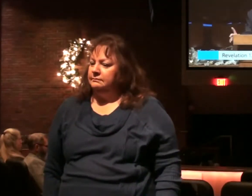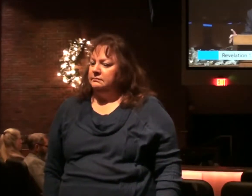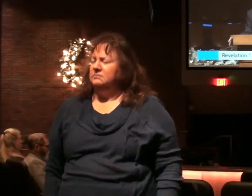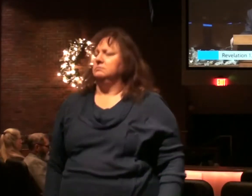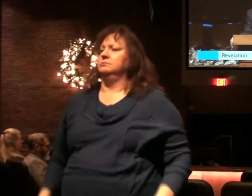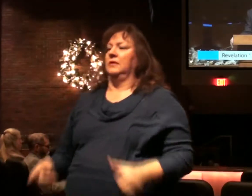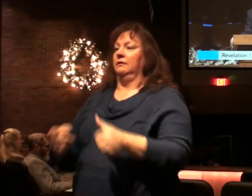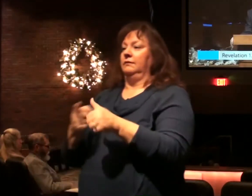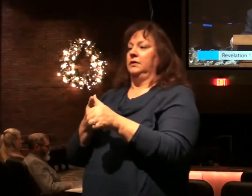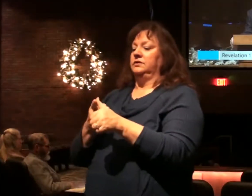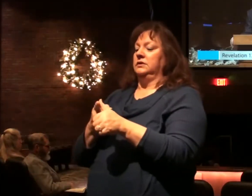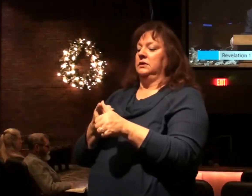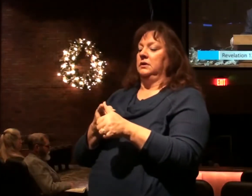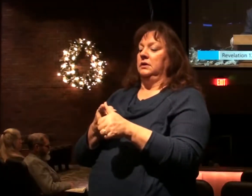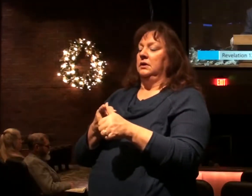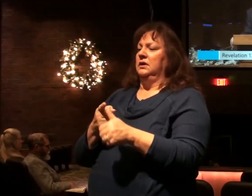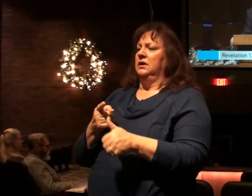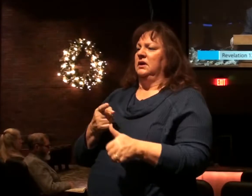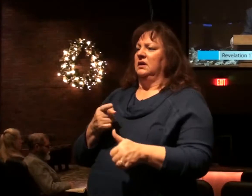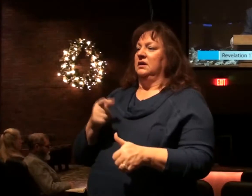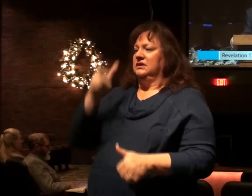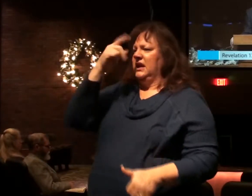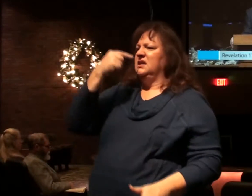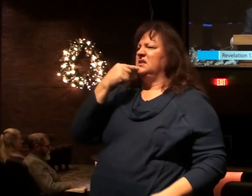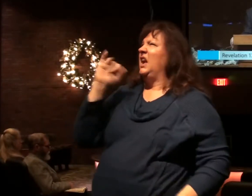First thing to know, he doesn't say Job who?